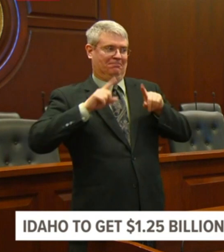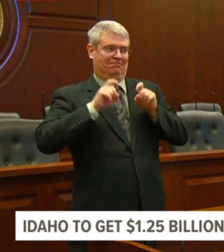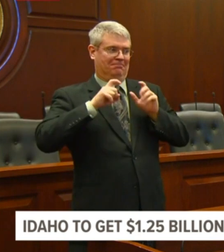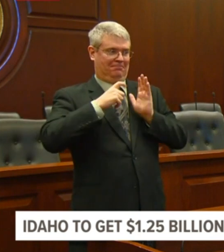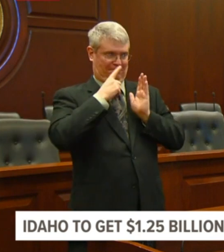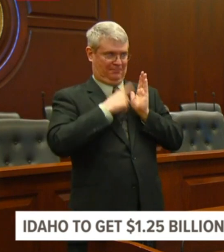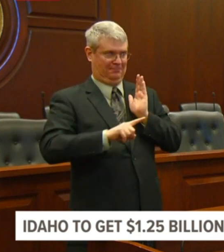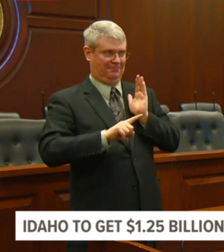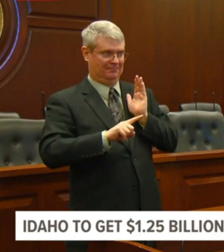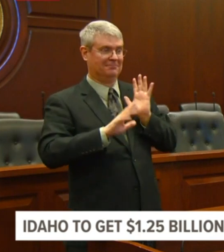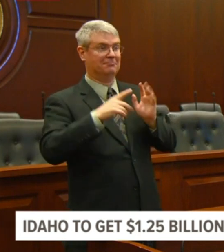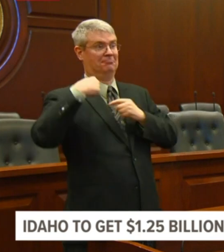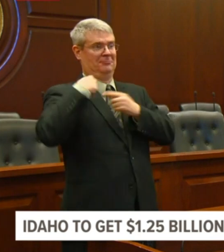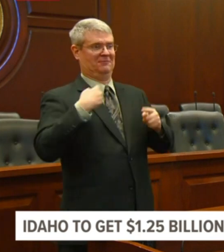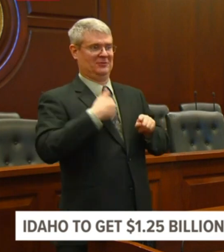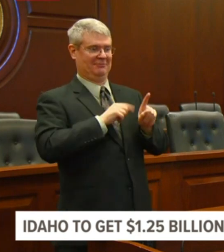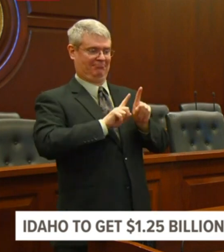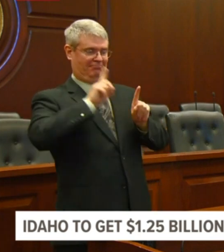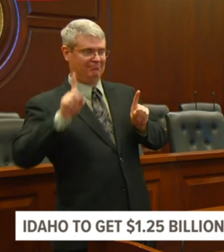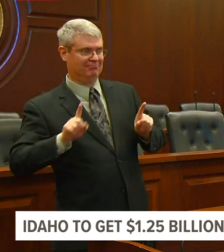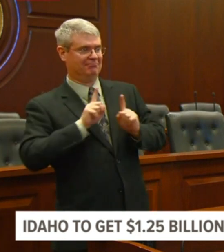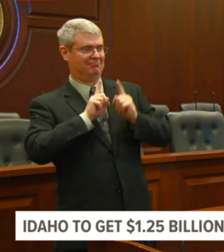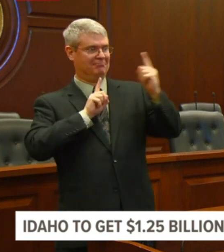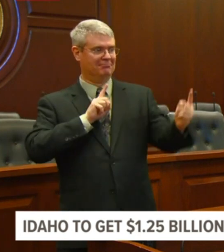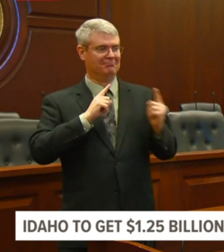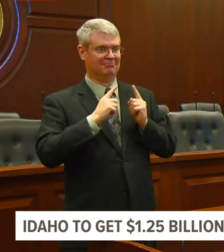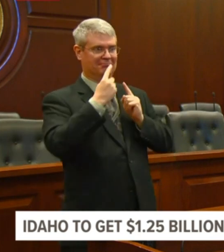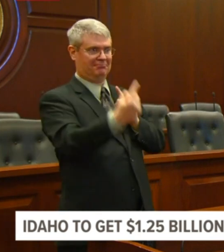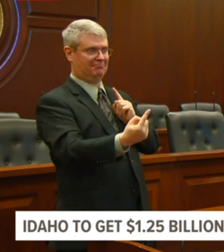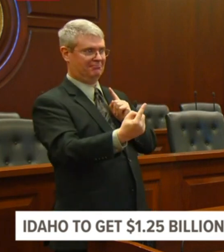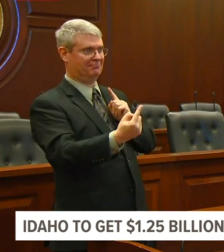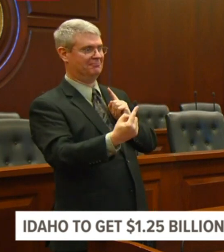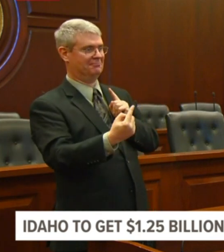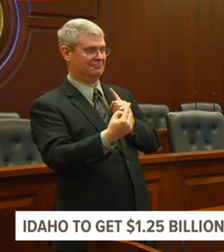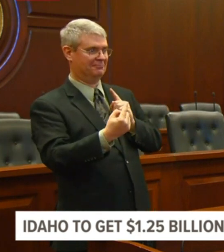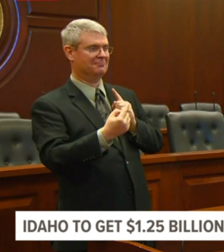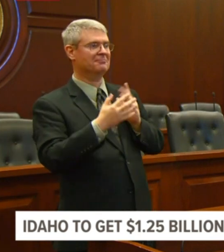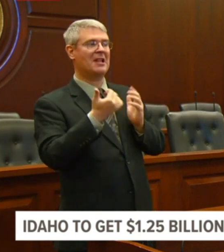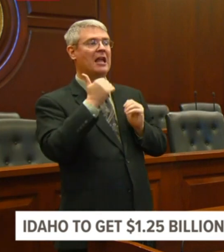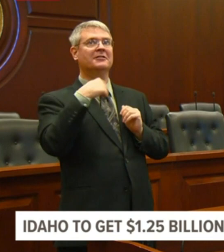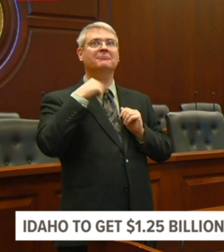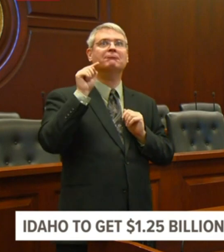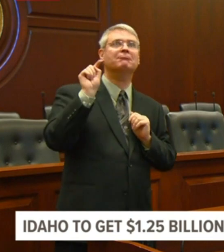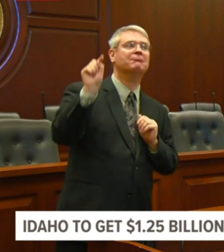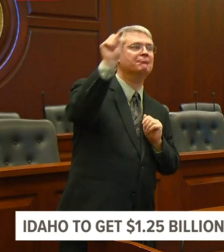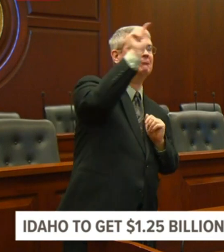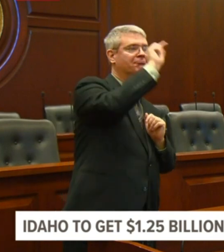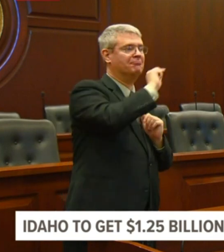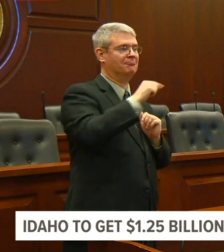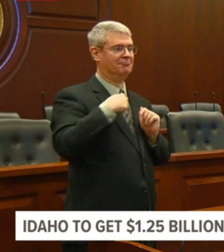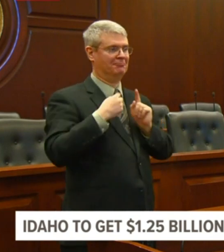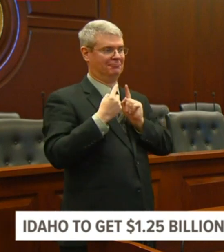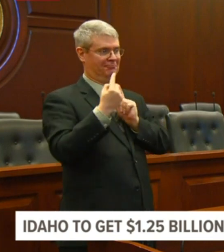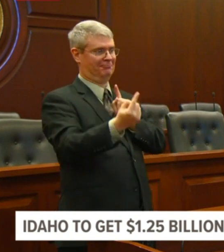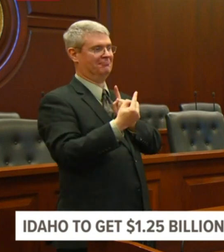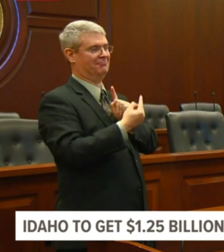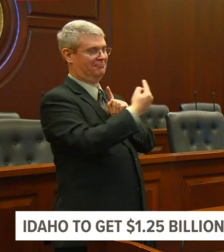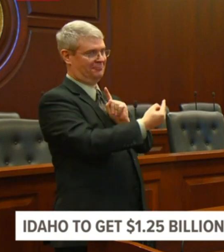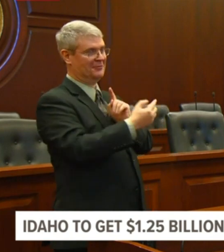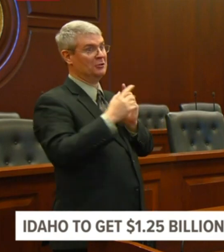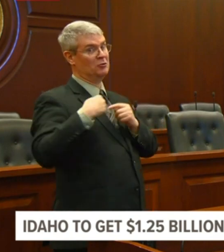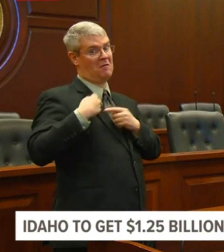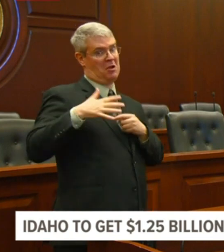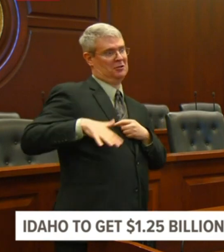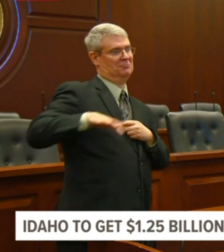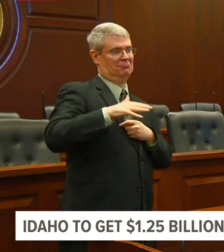distancing everywhere, uh, everywhere we go. Um, I'm, I'm doing fine. I, but believe me,